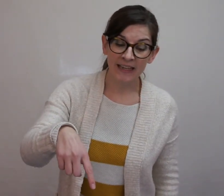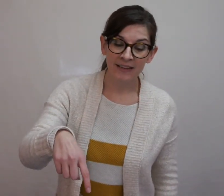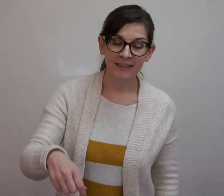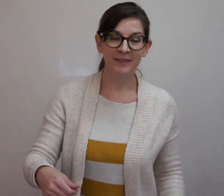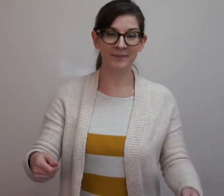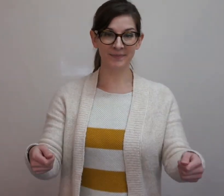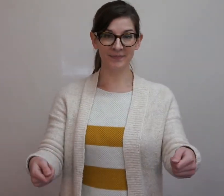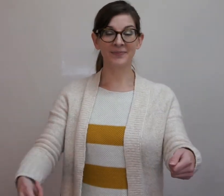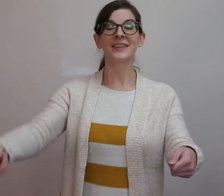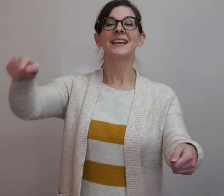ready?